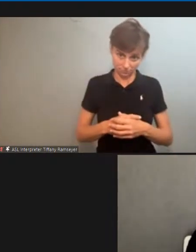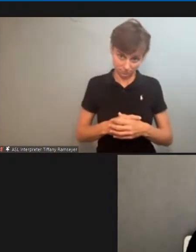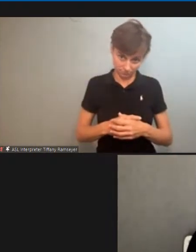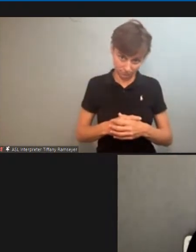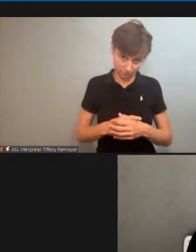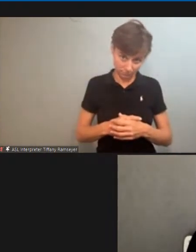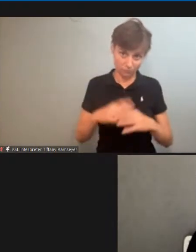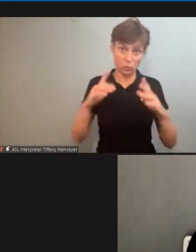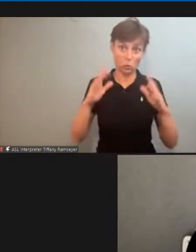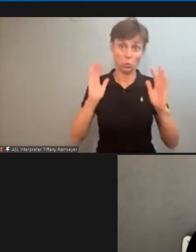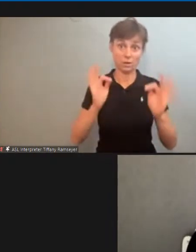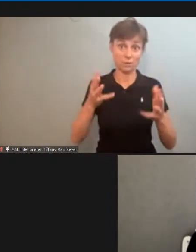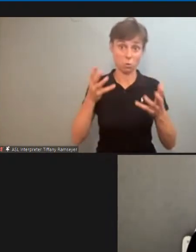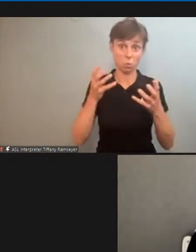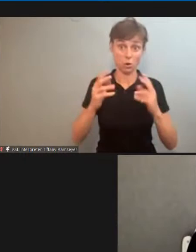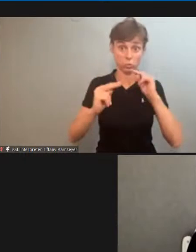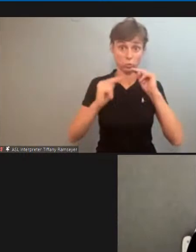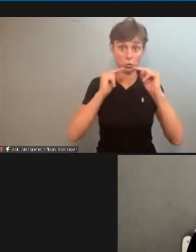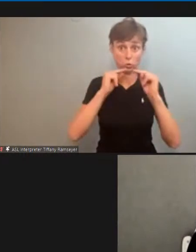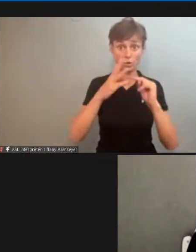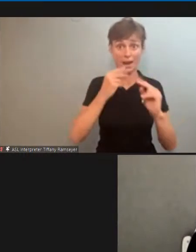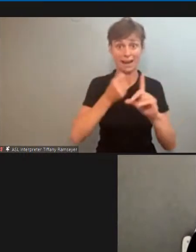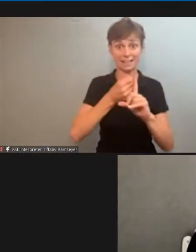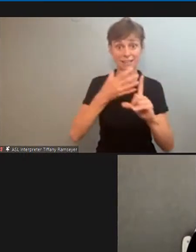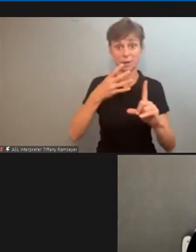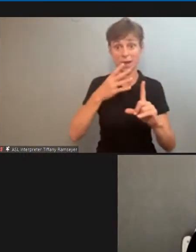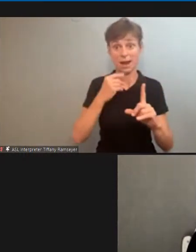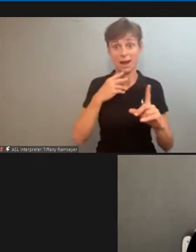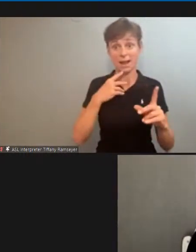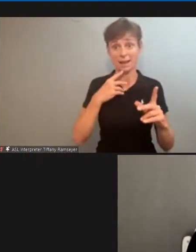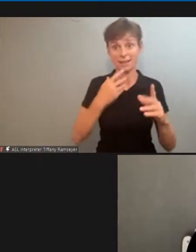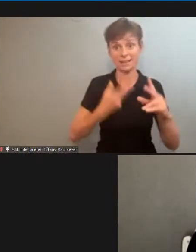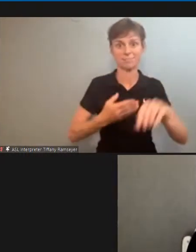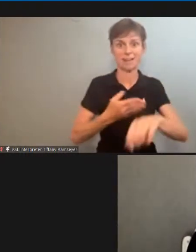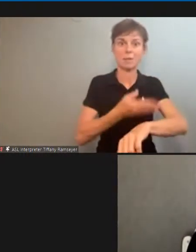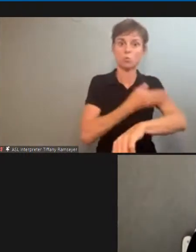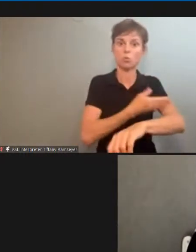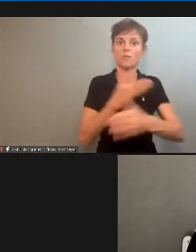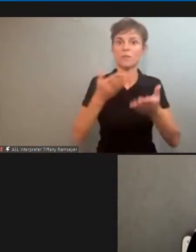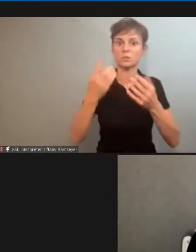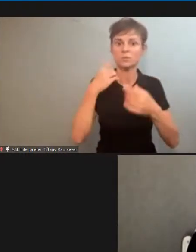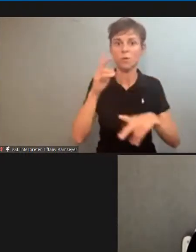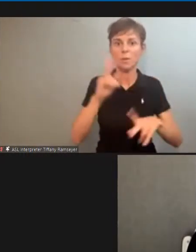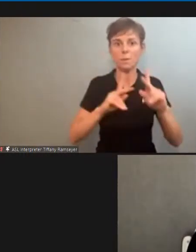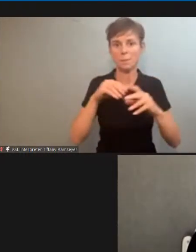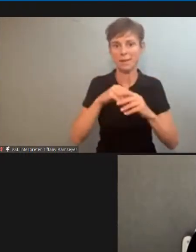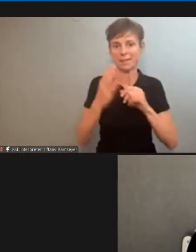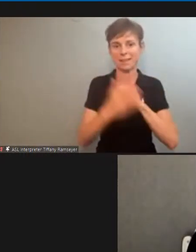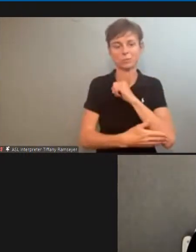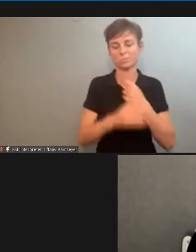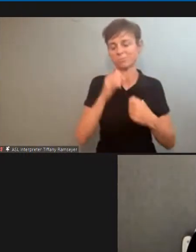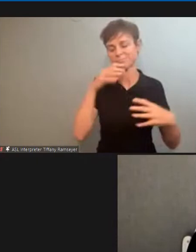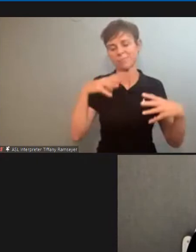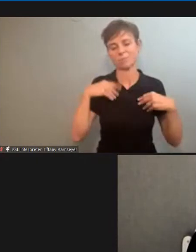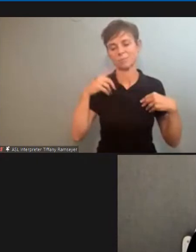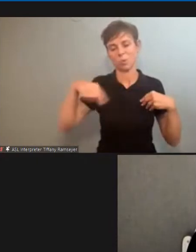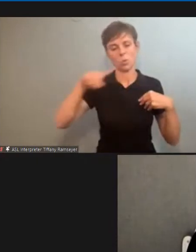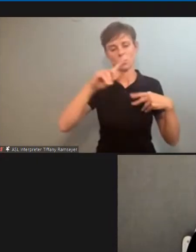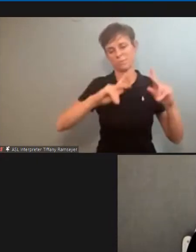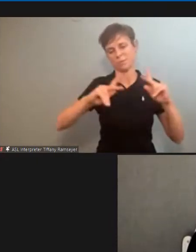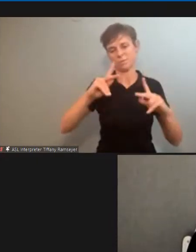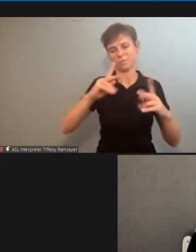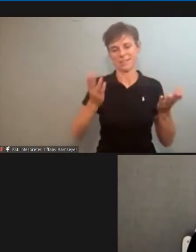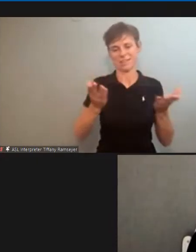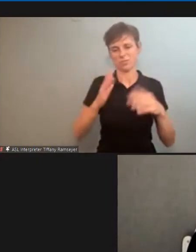and expanding and enhancing this service to the people in the country it's unacceptable to every one of us on this webinar i'm sure